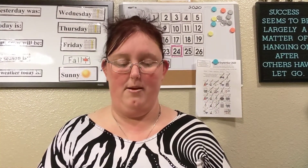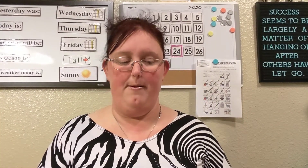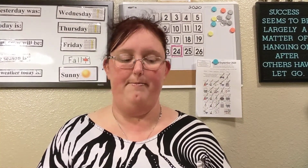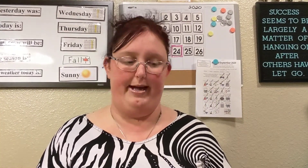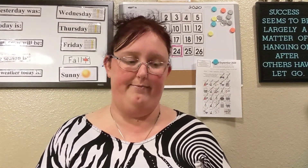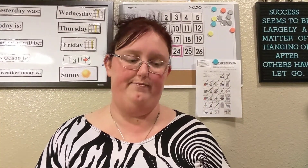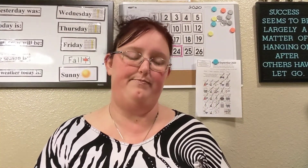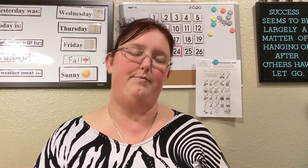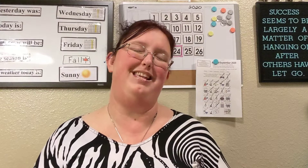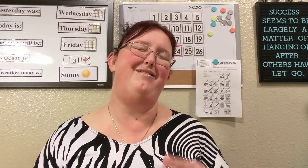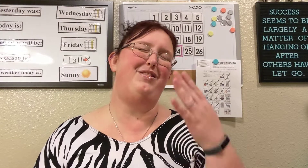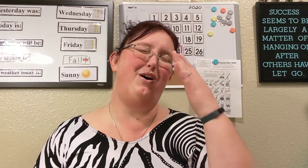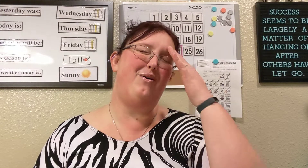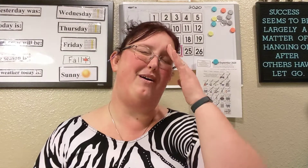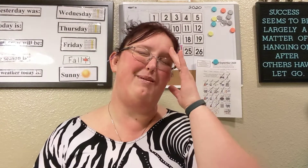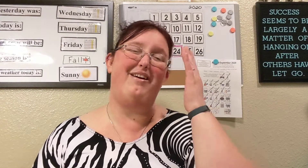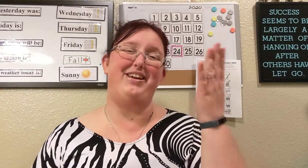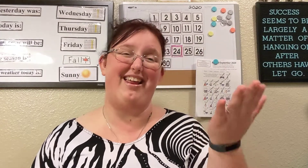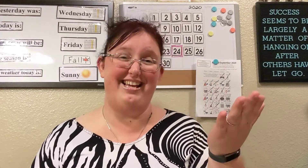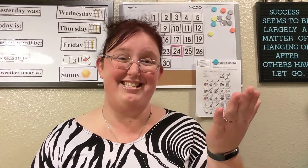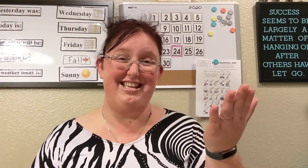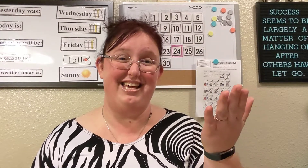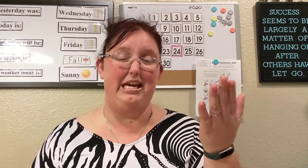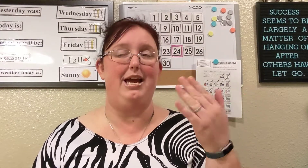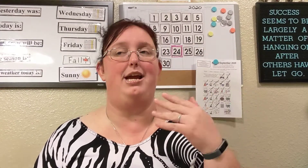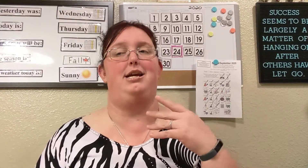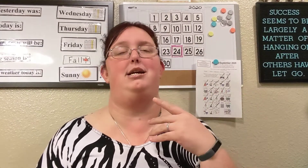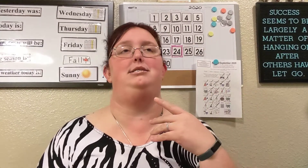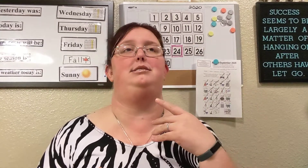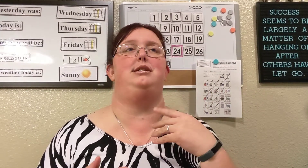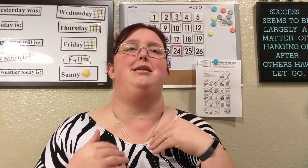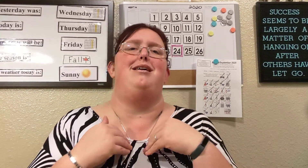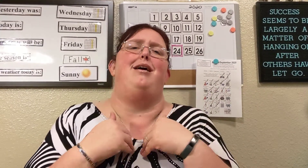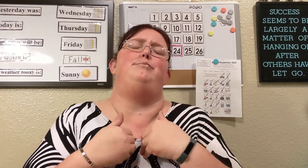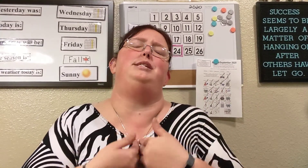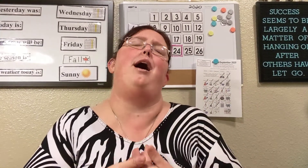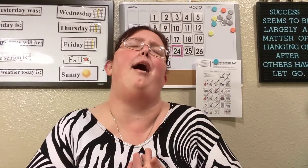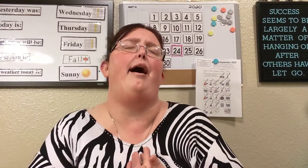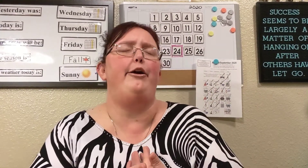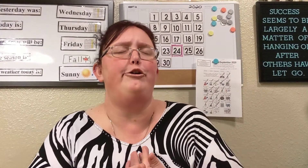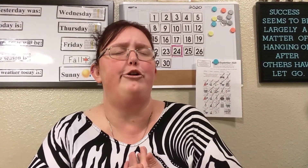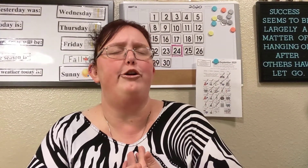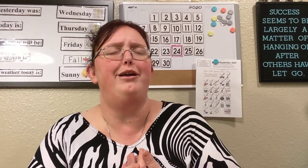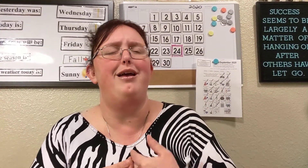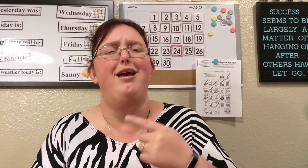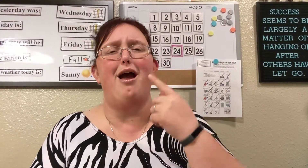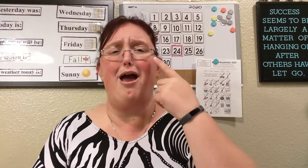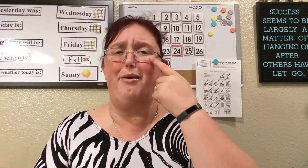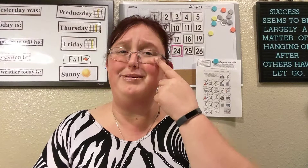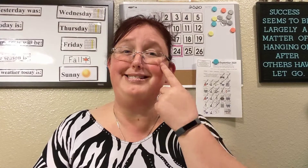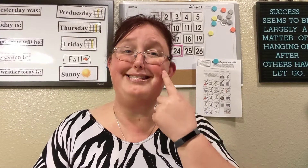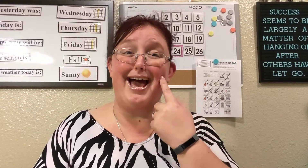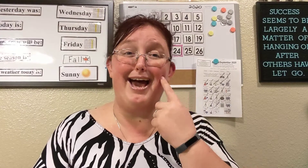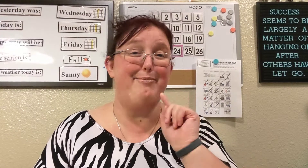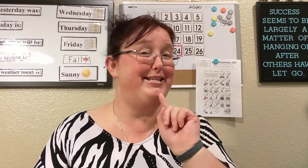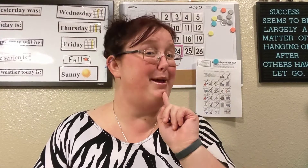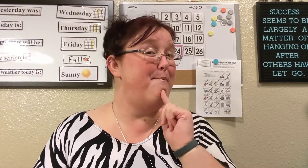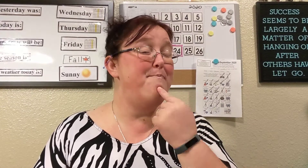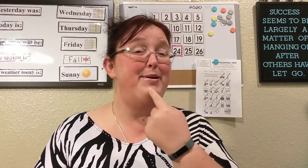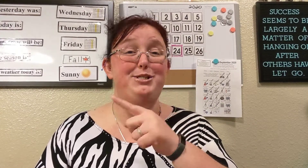but even though i've been having headaches lately and i'm tired and i'm sad because i miss